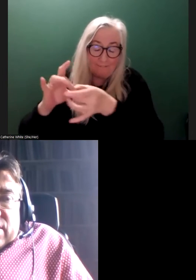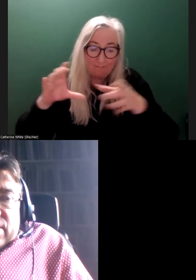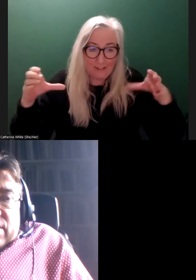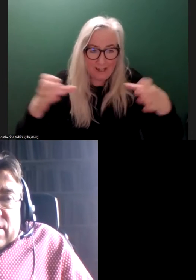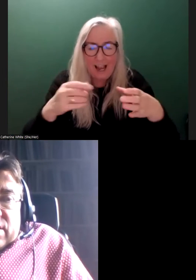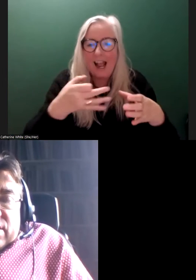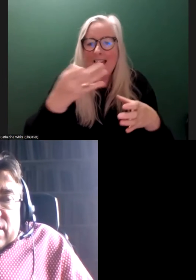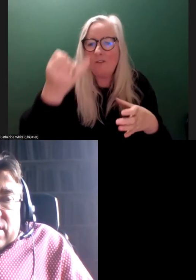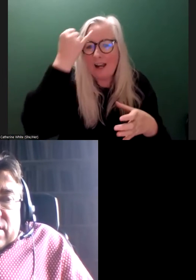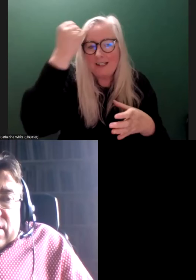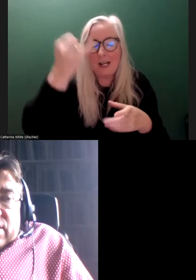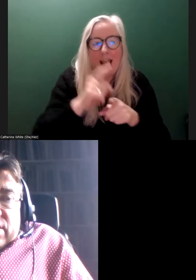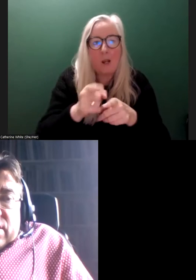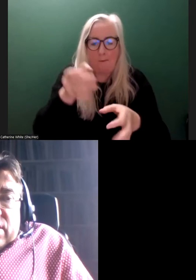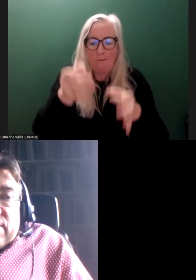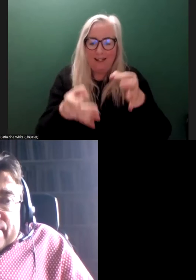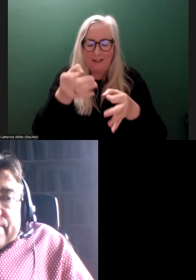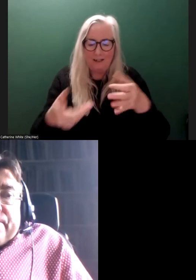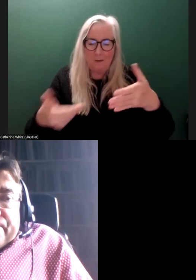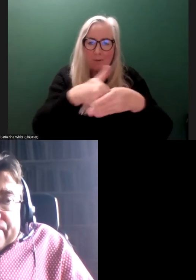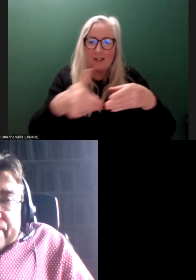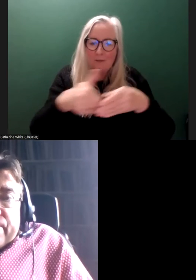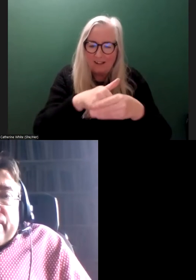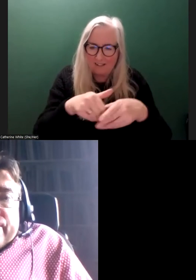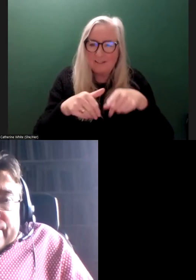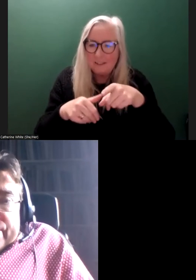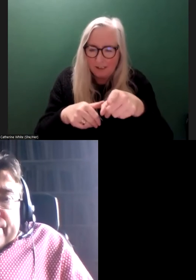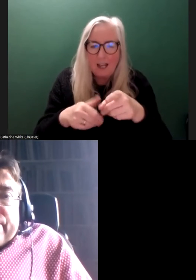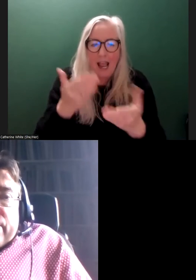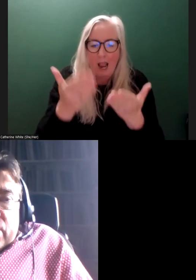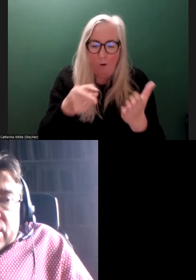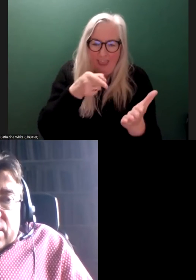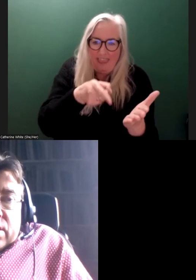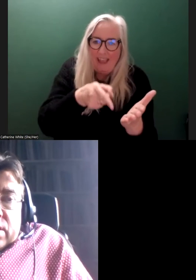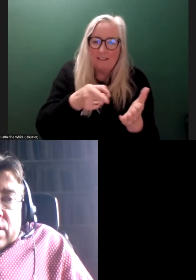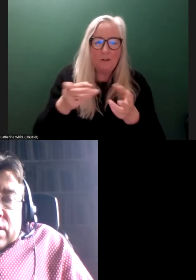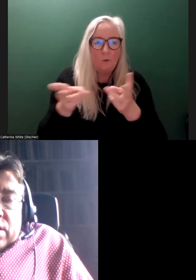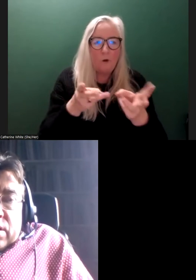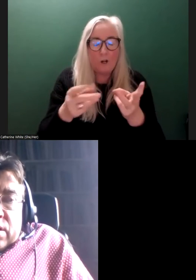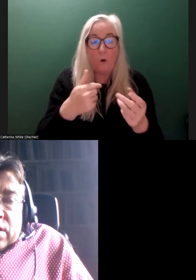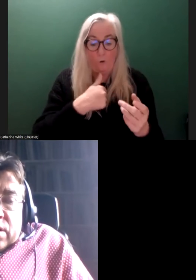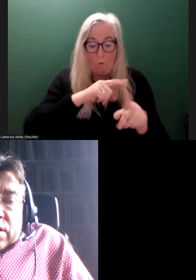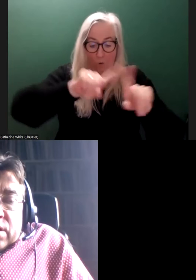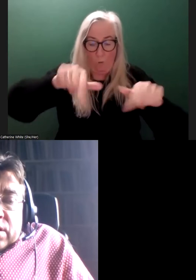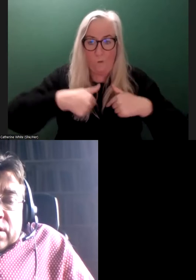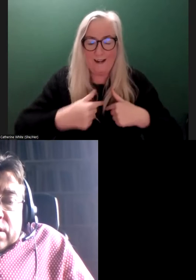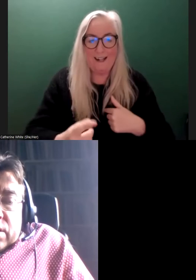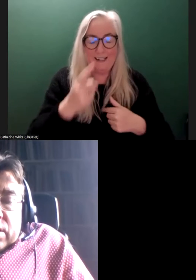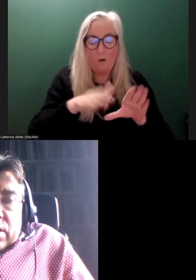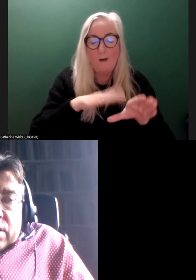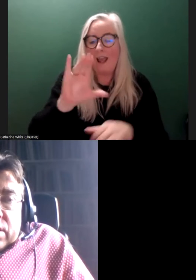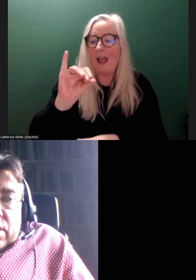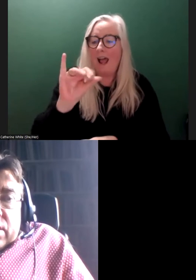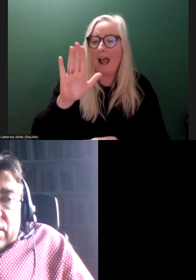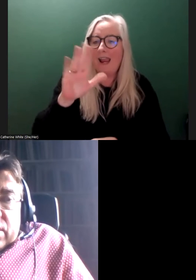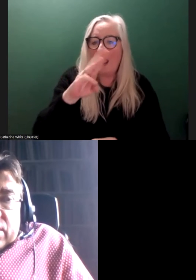example of political participation, Vivian, and one of the things and how that worked. So what we did ourselves within OILMI and our